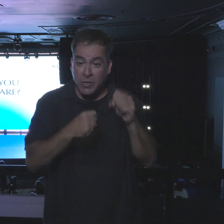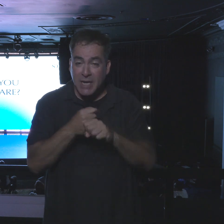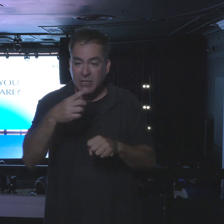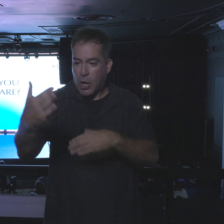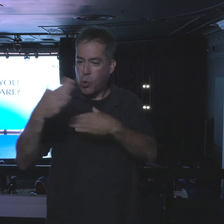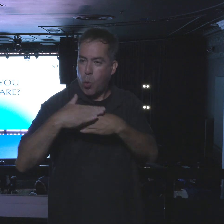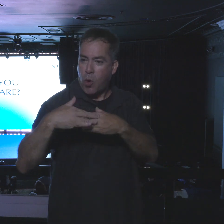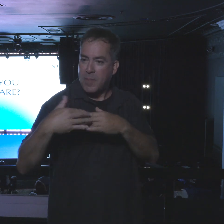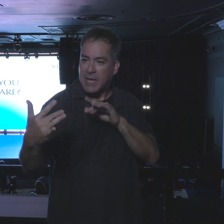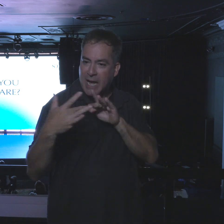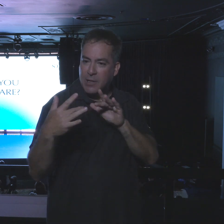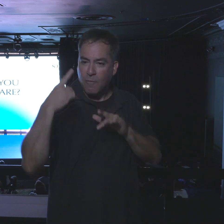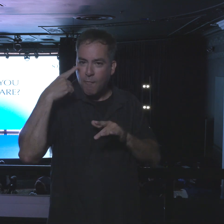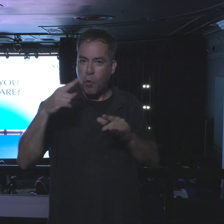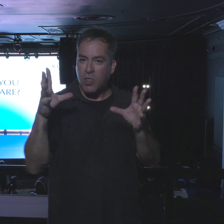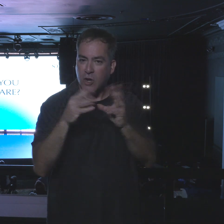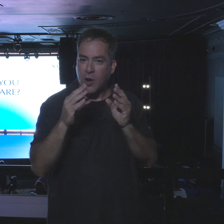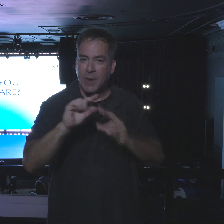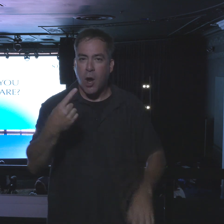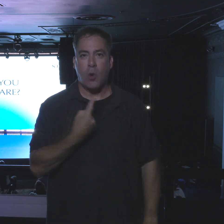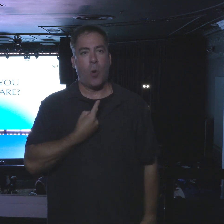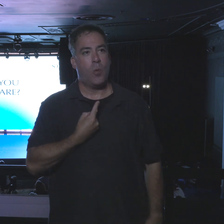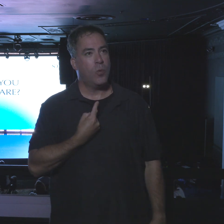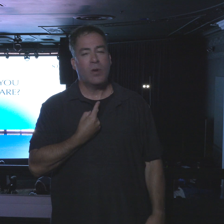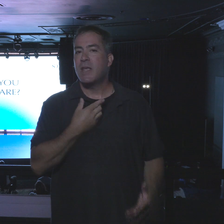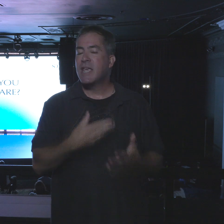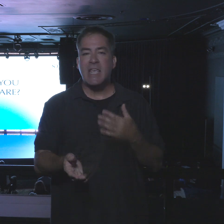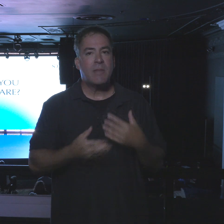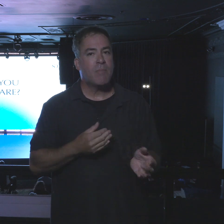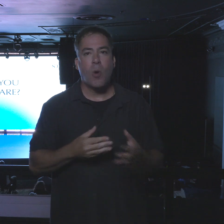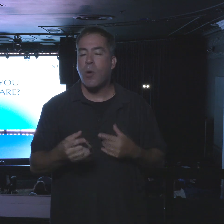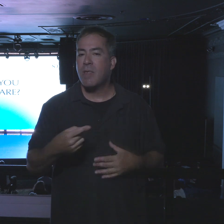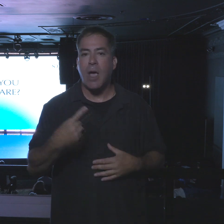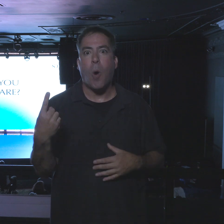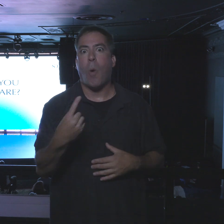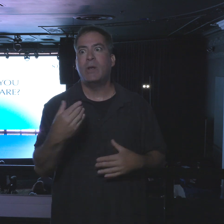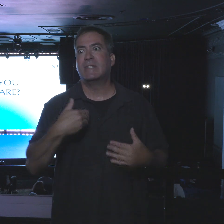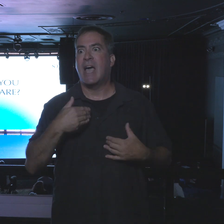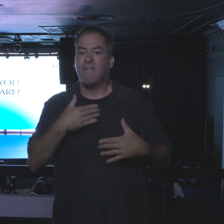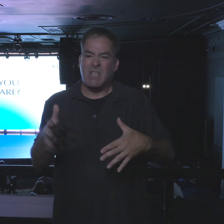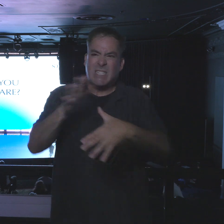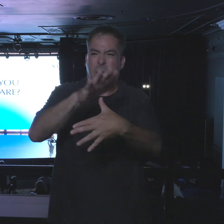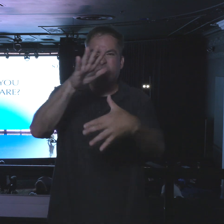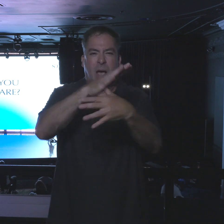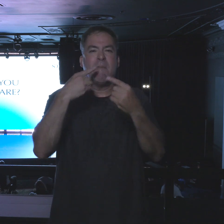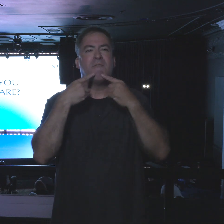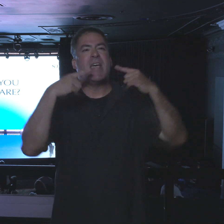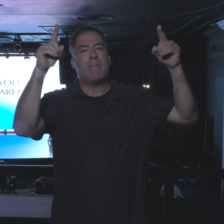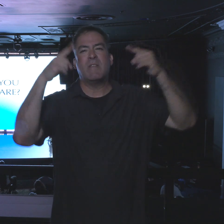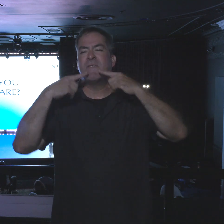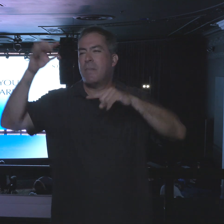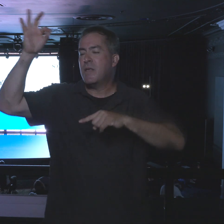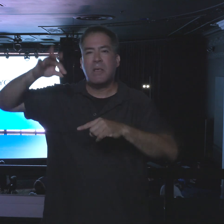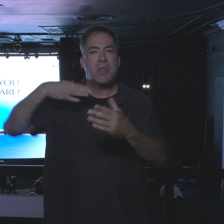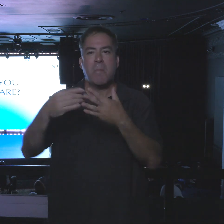me do the conference alone, even though they've always had very, very famous people.